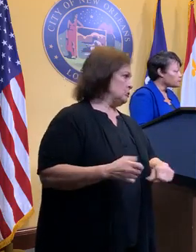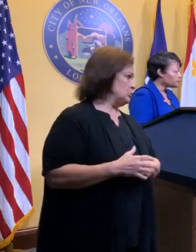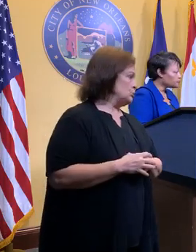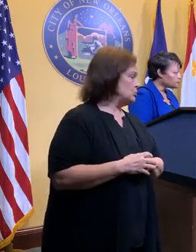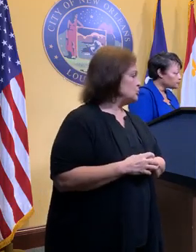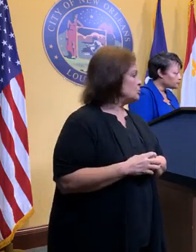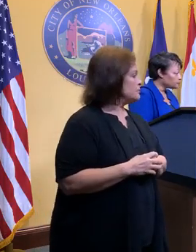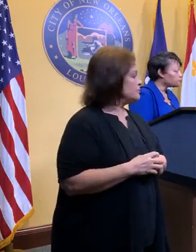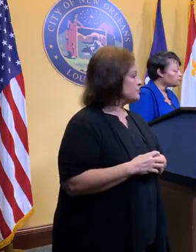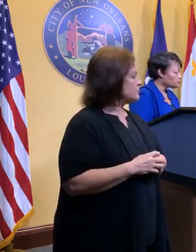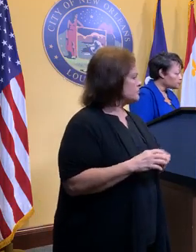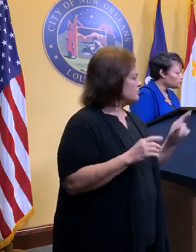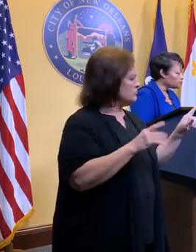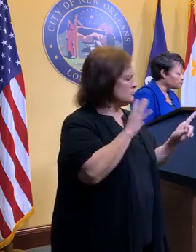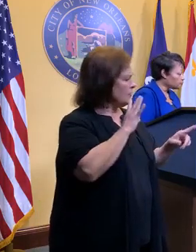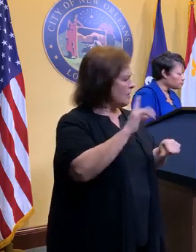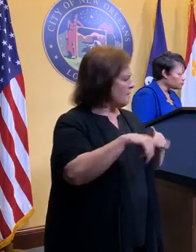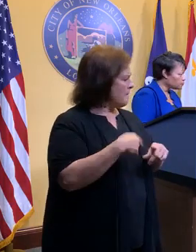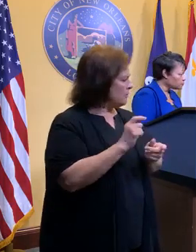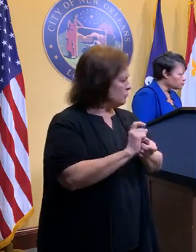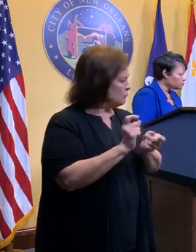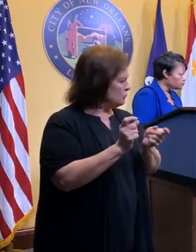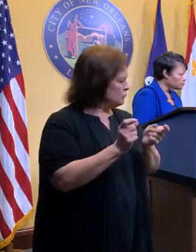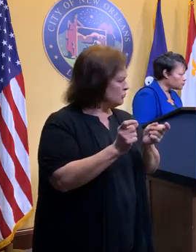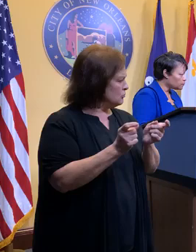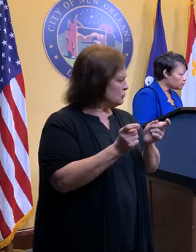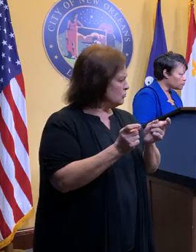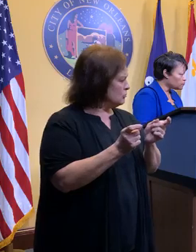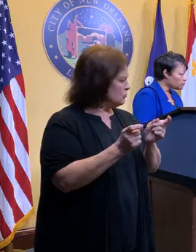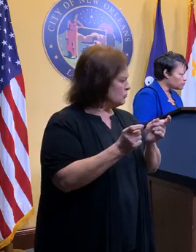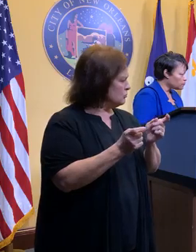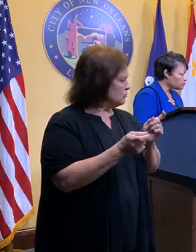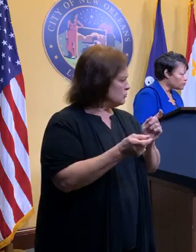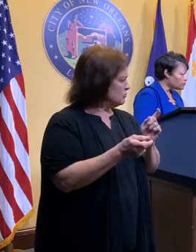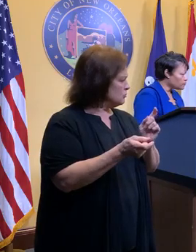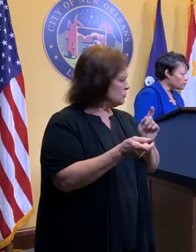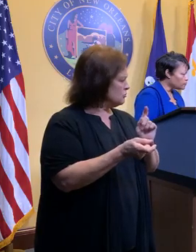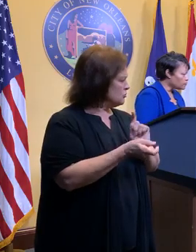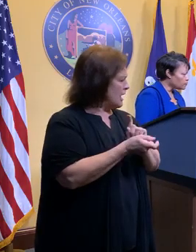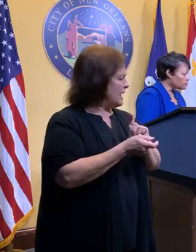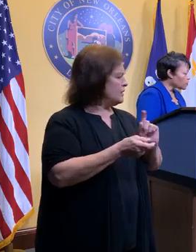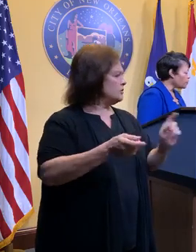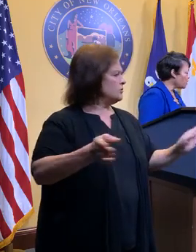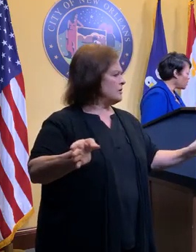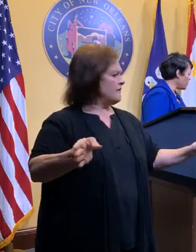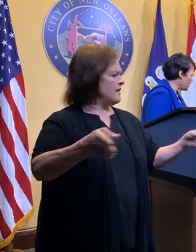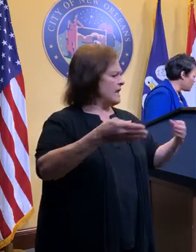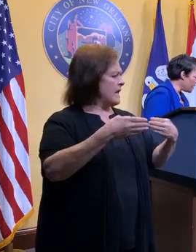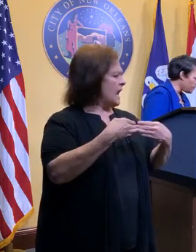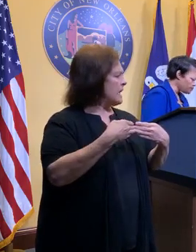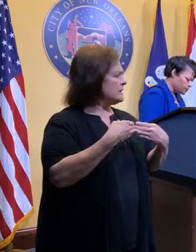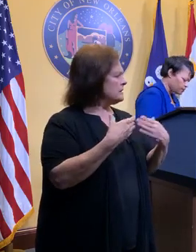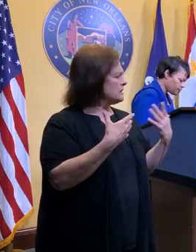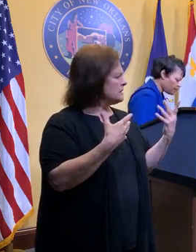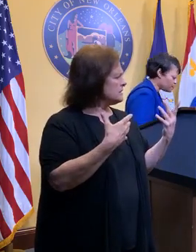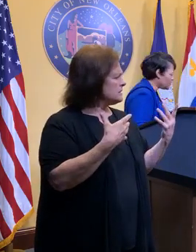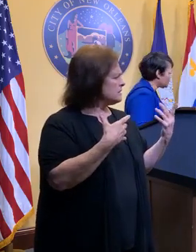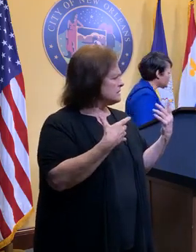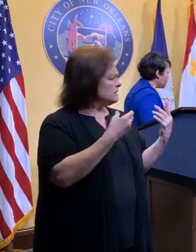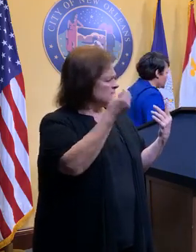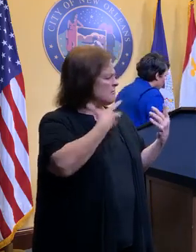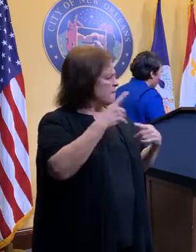WWL? For Bob, you were talking about some changes to the gates of the outpropiness. Can you talk about that a little bit? Oh, yeah. Come back to it above.